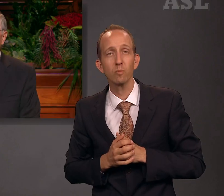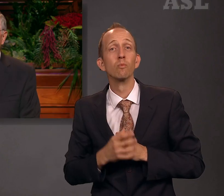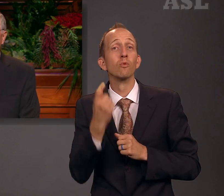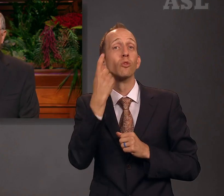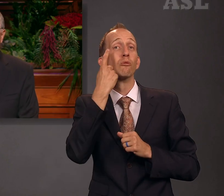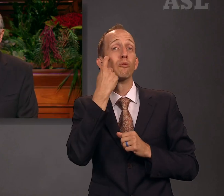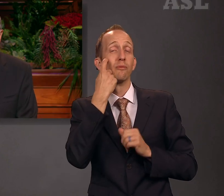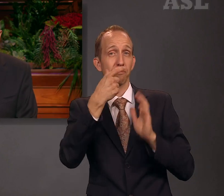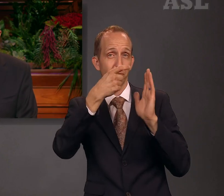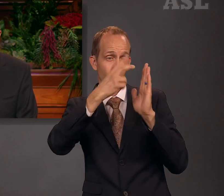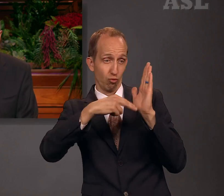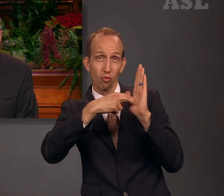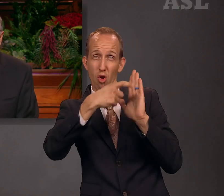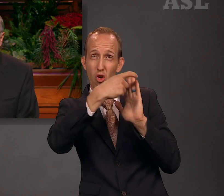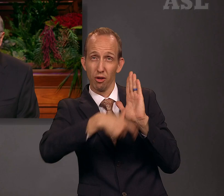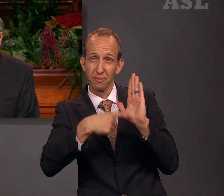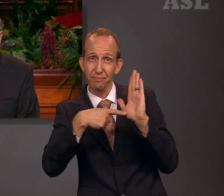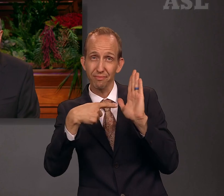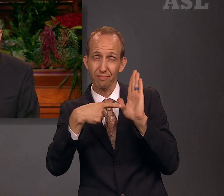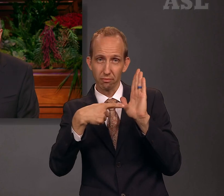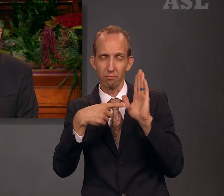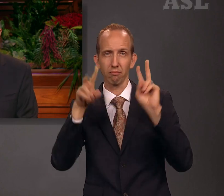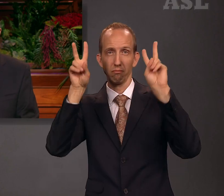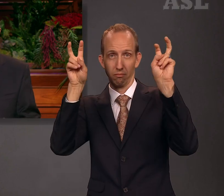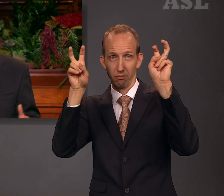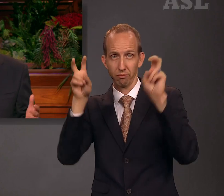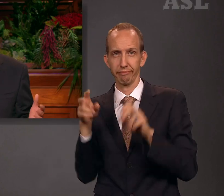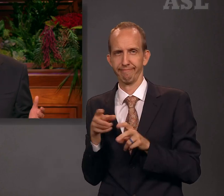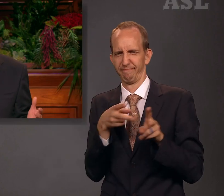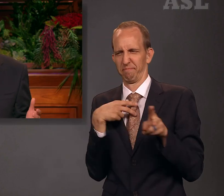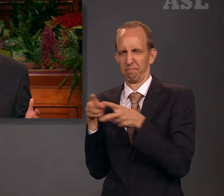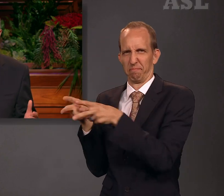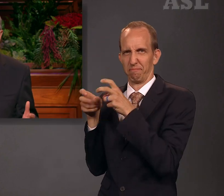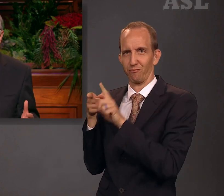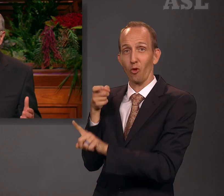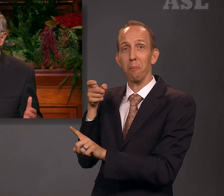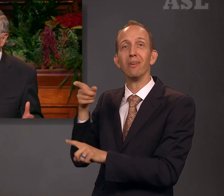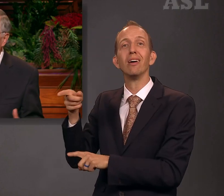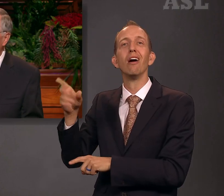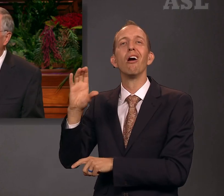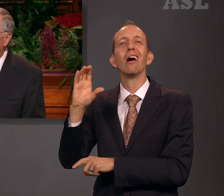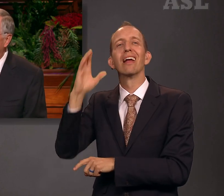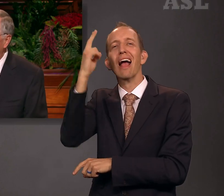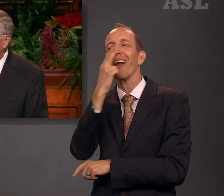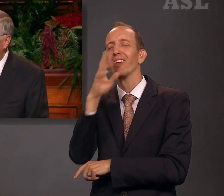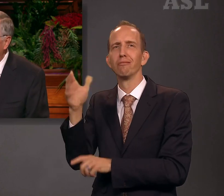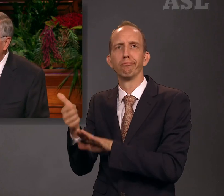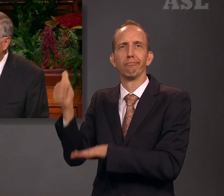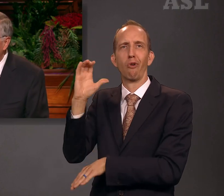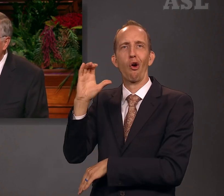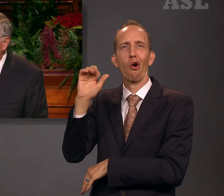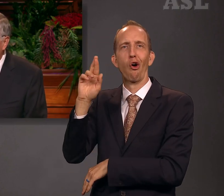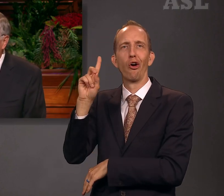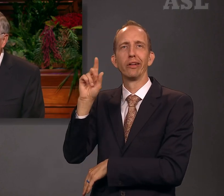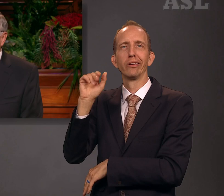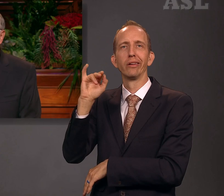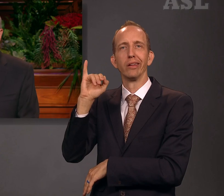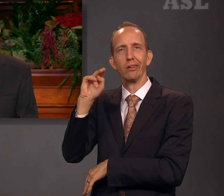I read an article recently that quoted a Catholic cardinal referring to the Latter-day Saints. As I